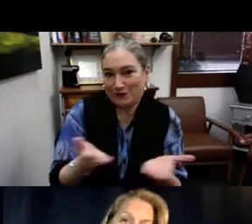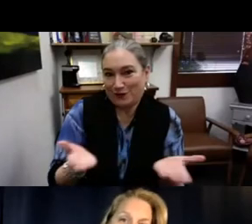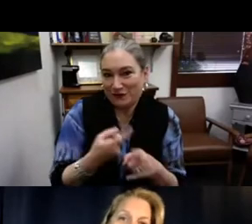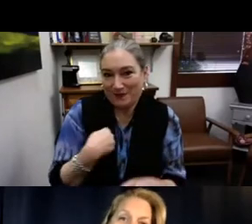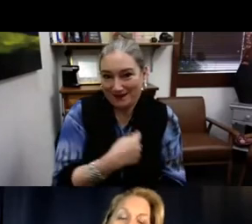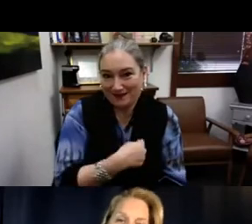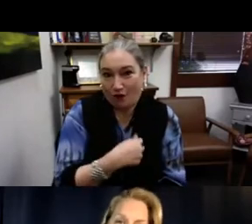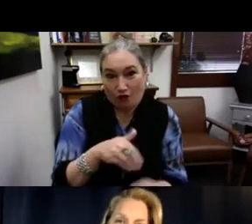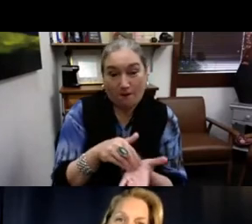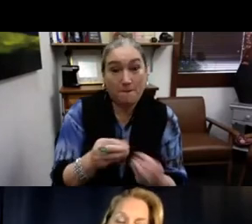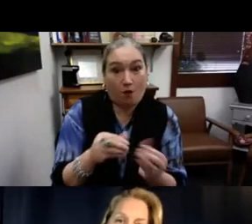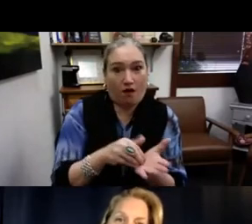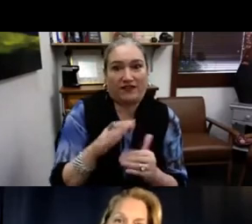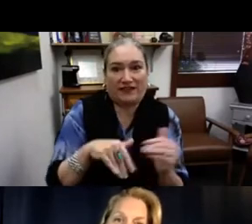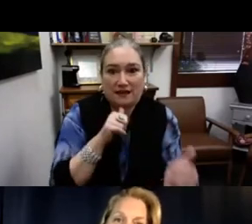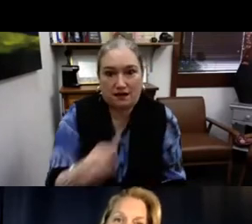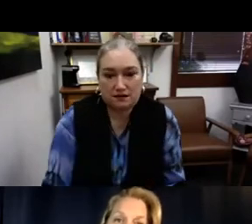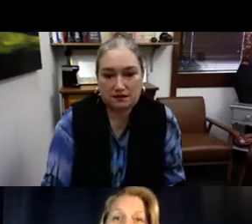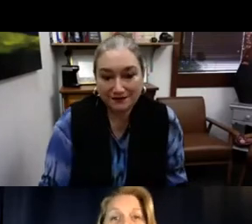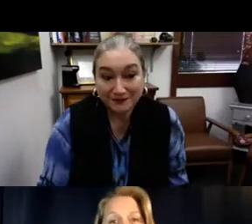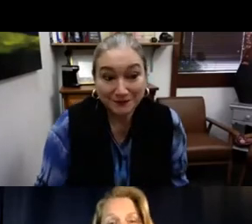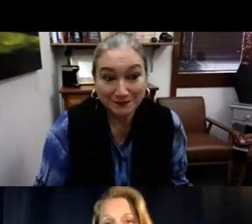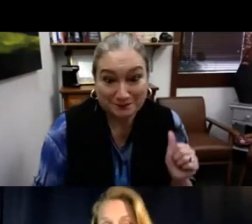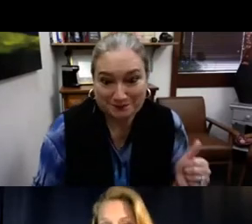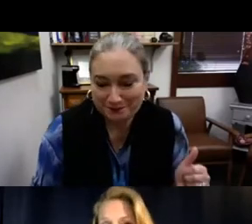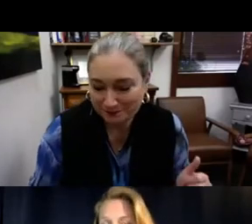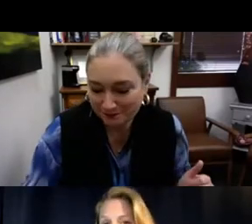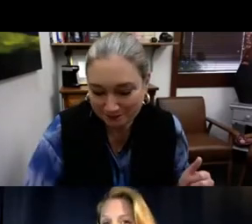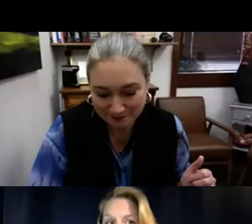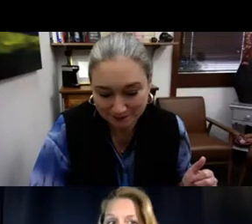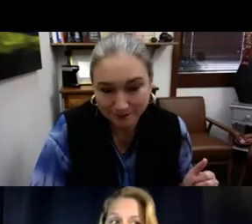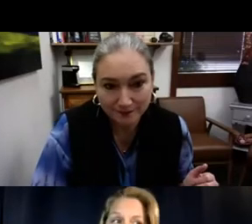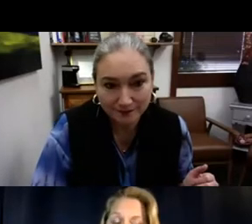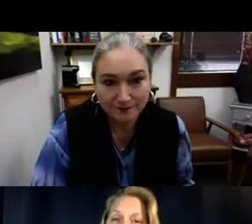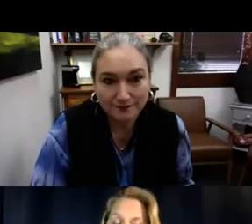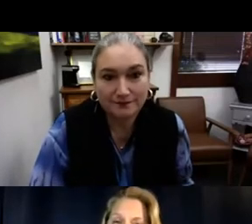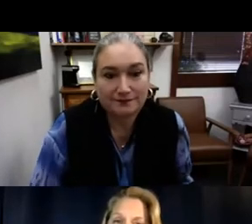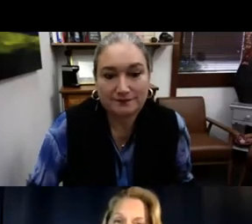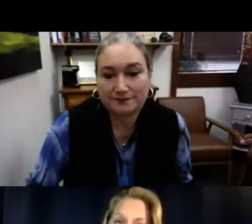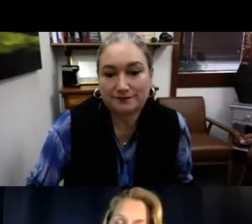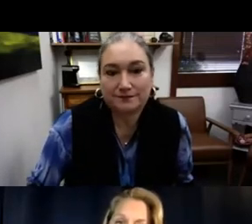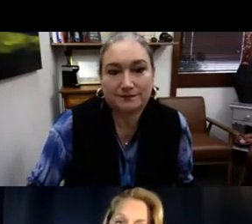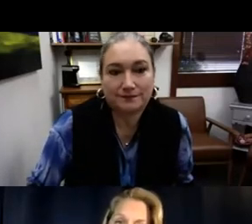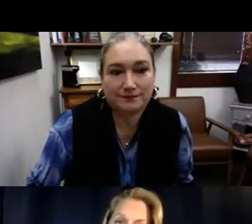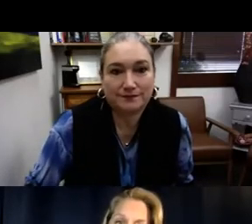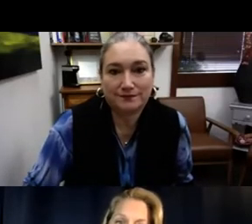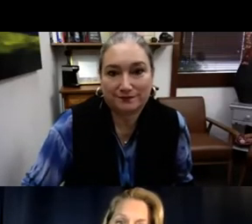families aren't getting the access to those resources from us. And more often than not, are not even meeting deaf people.